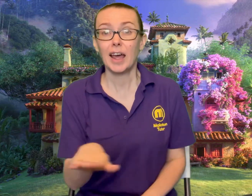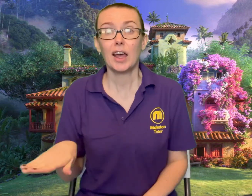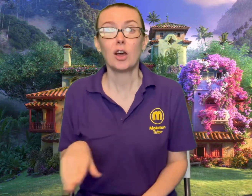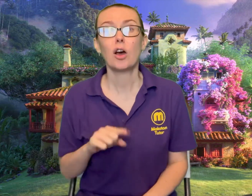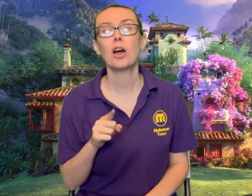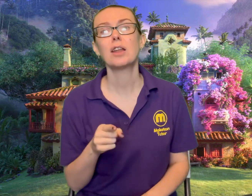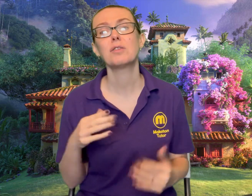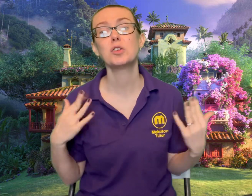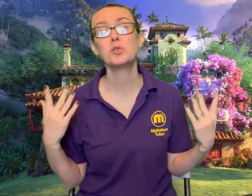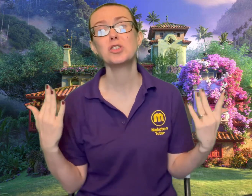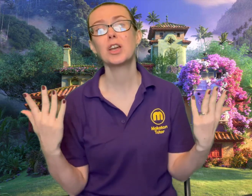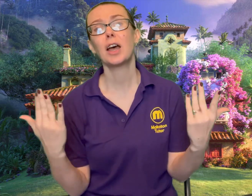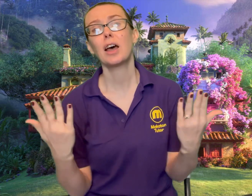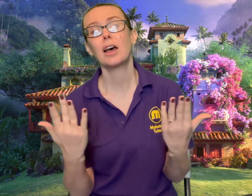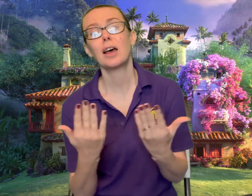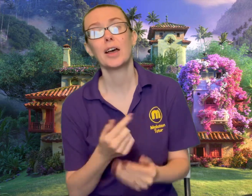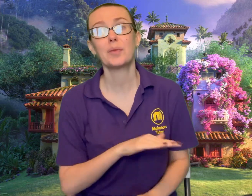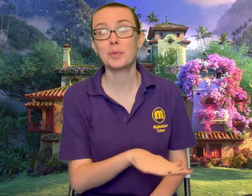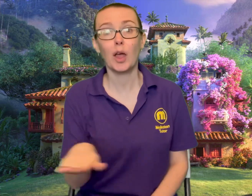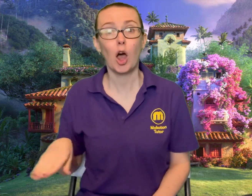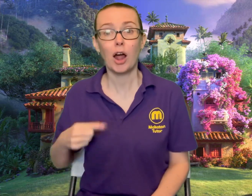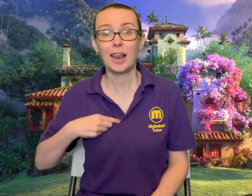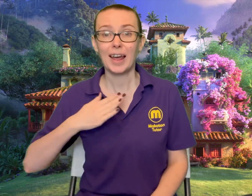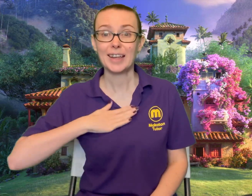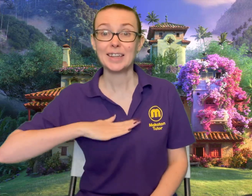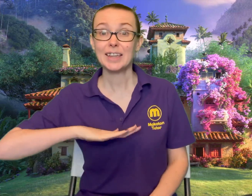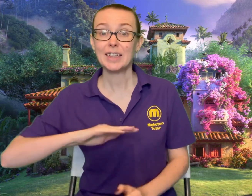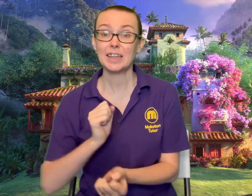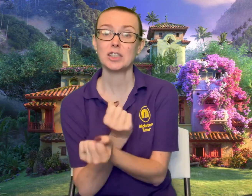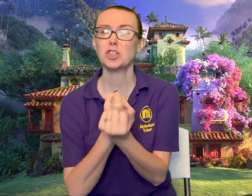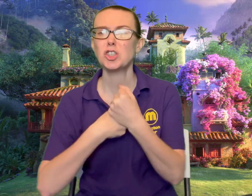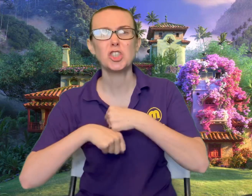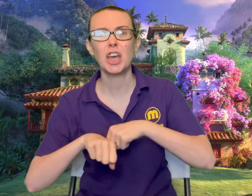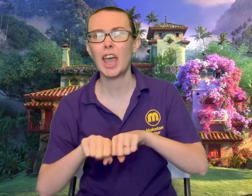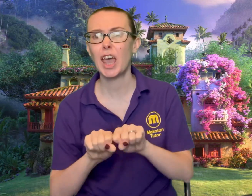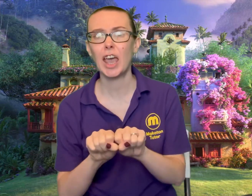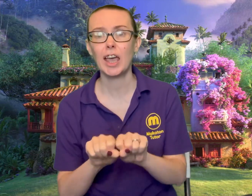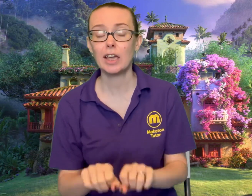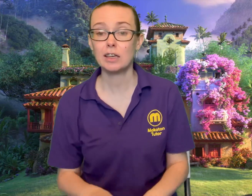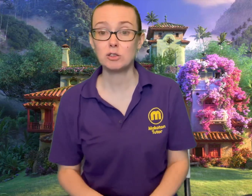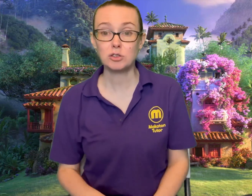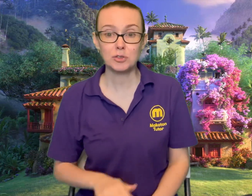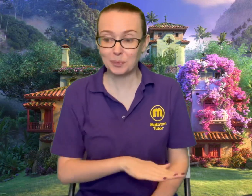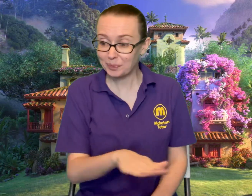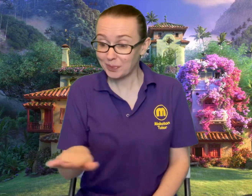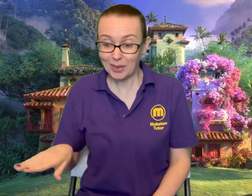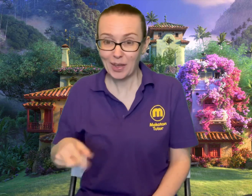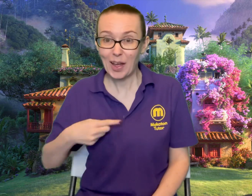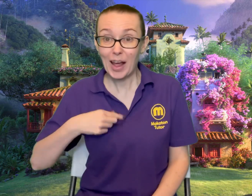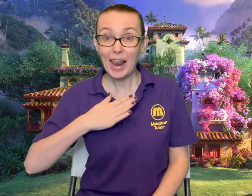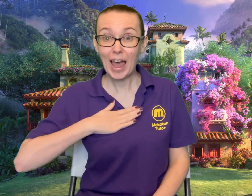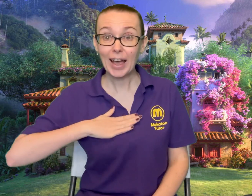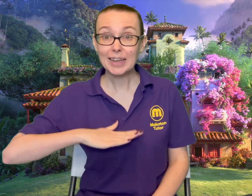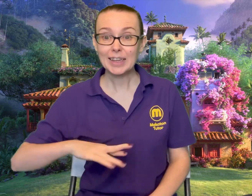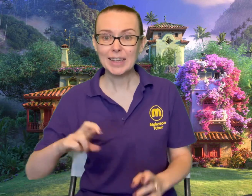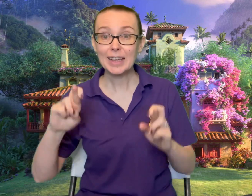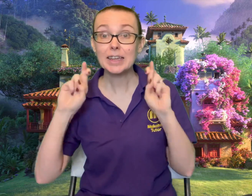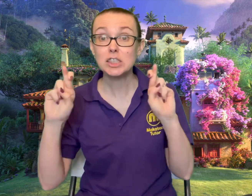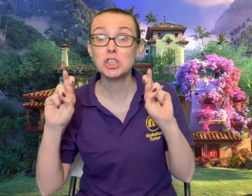all you shine All I need is change All I need is a